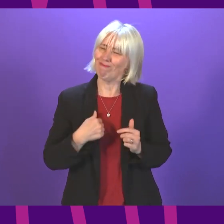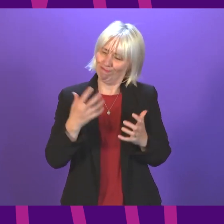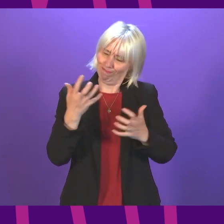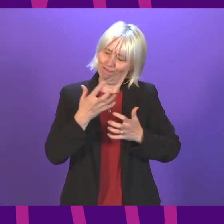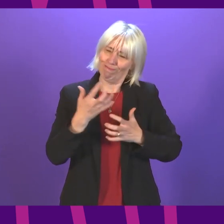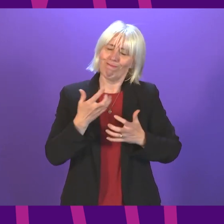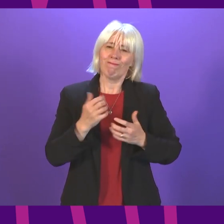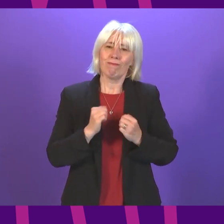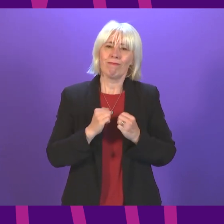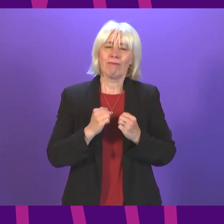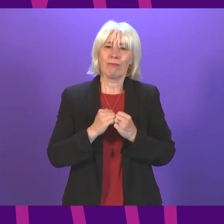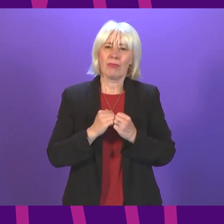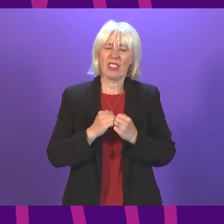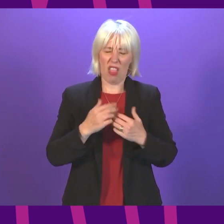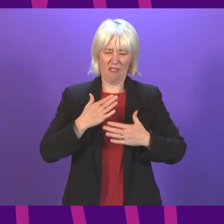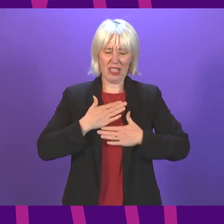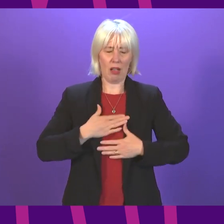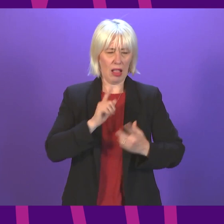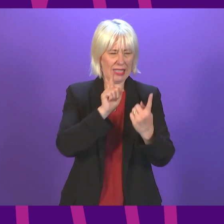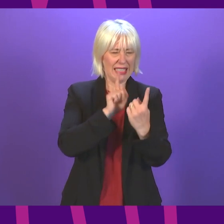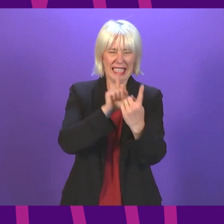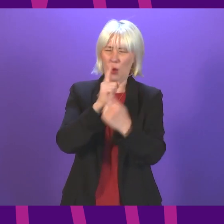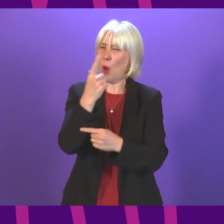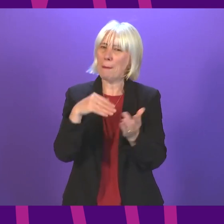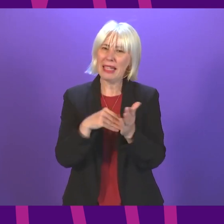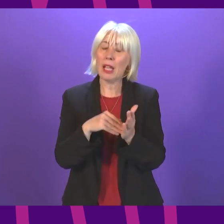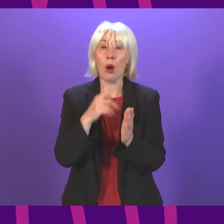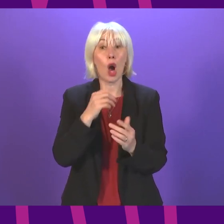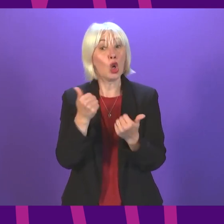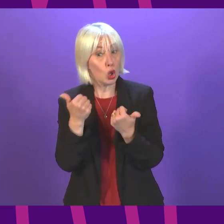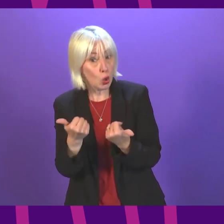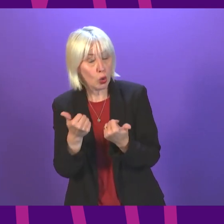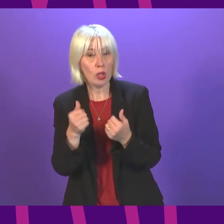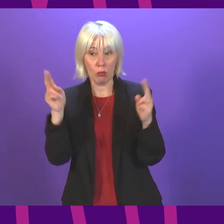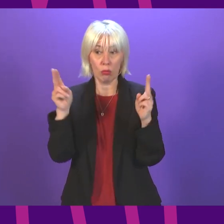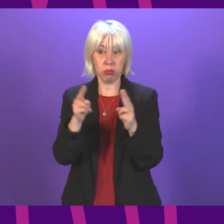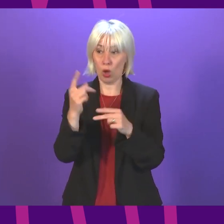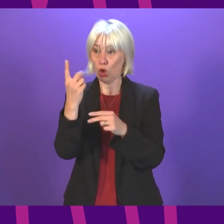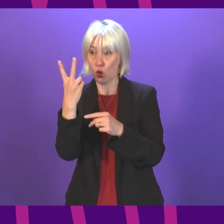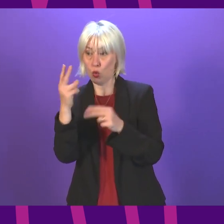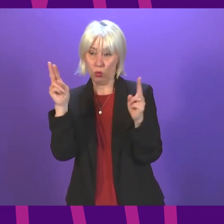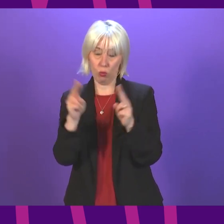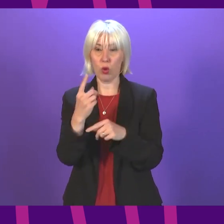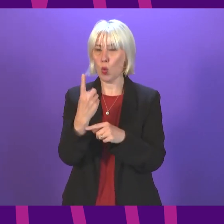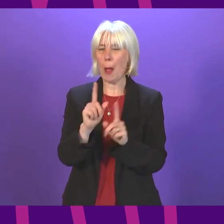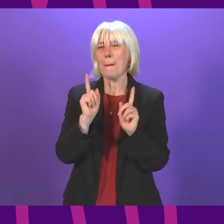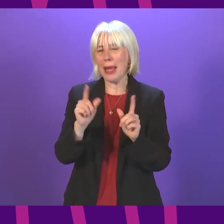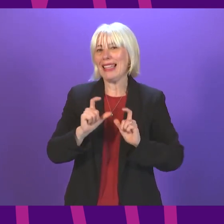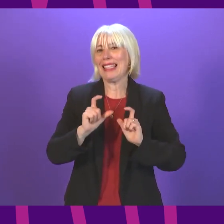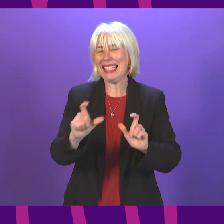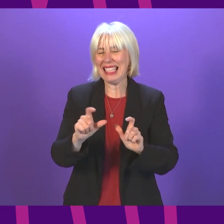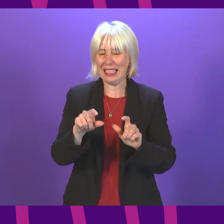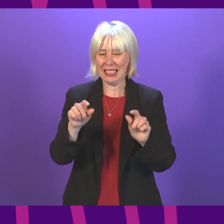the continued physical distancing of one metre. It's welcome that it's moved from two to one, but it restricts the